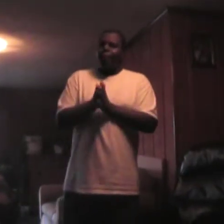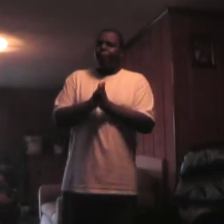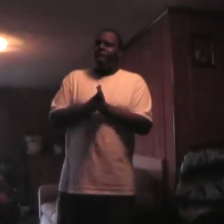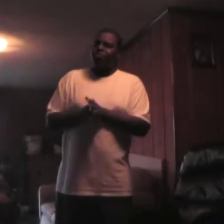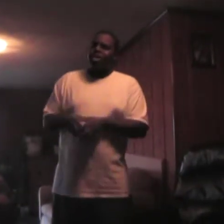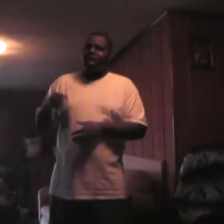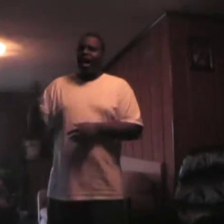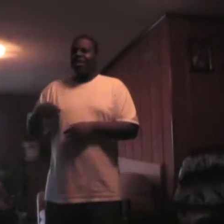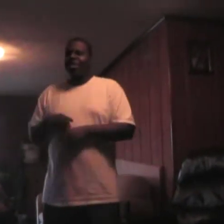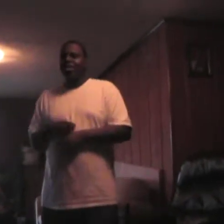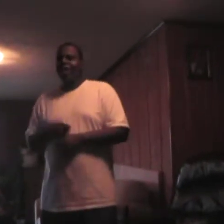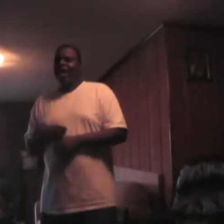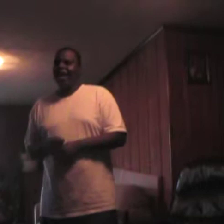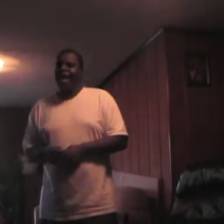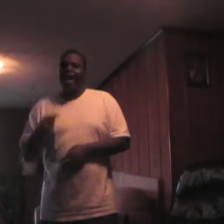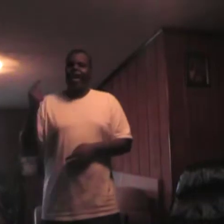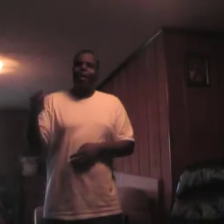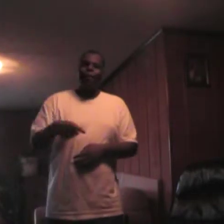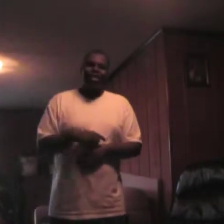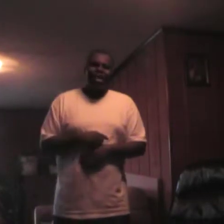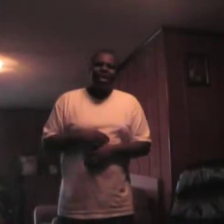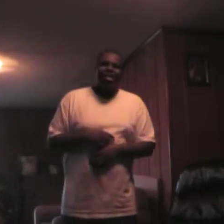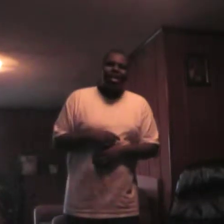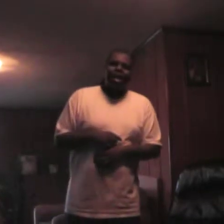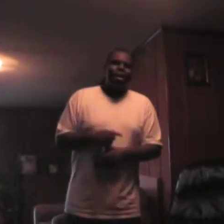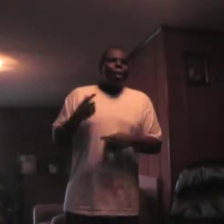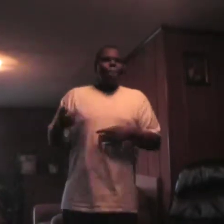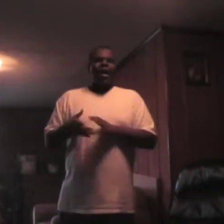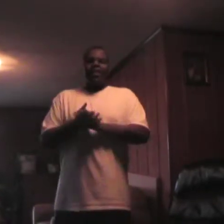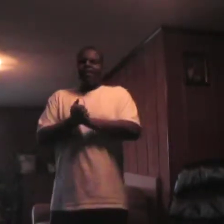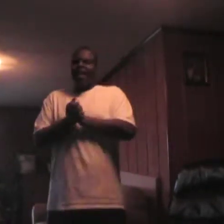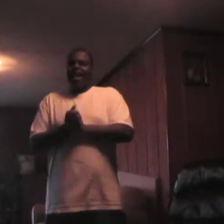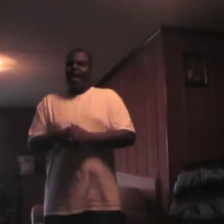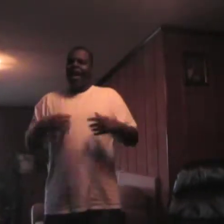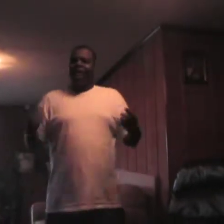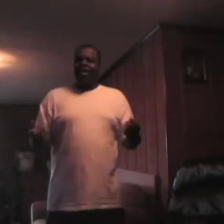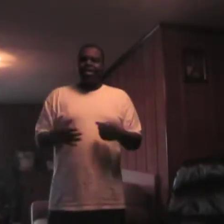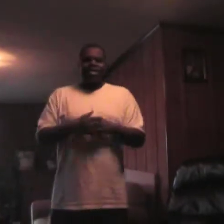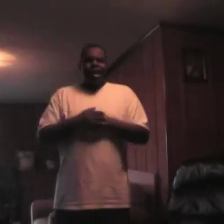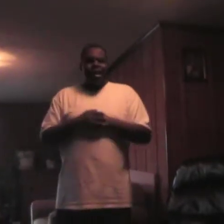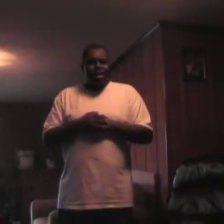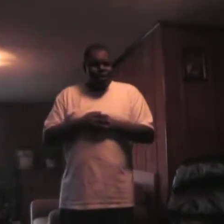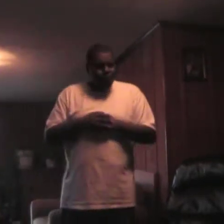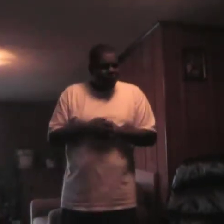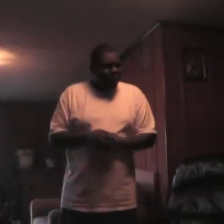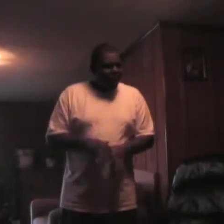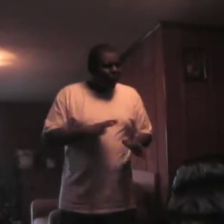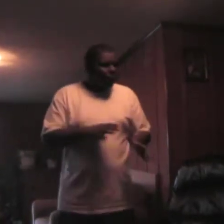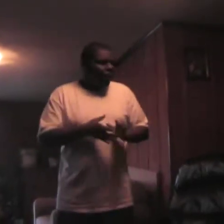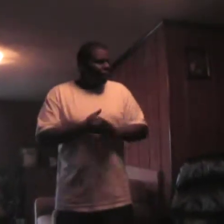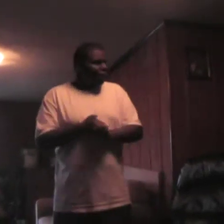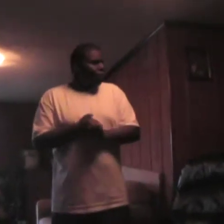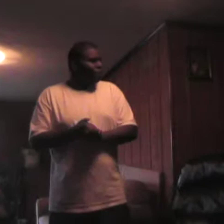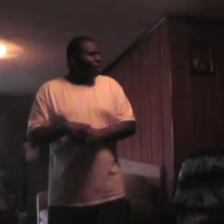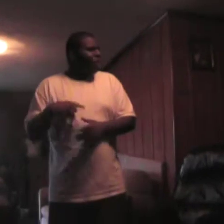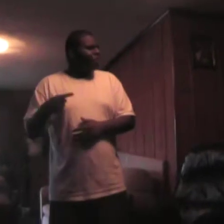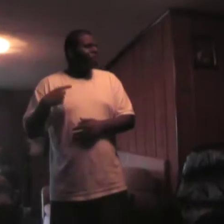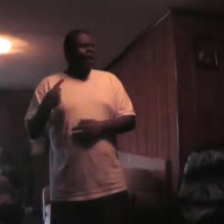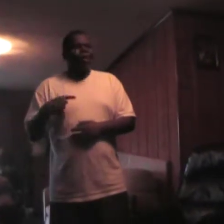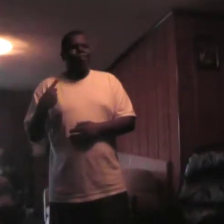bridge with the hatchet in my hand. I can't be insane. Matter of fact, I be sane in the brain. Everybody know me. Like you got a